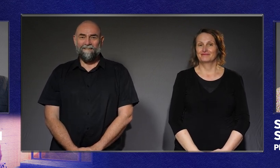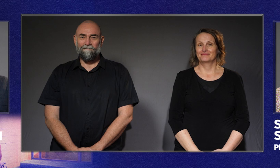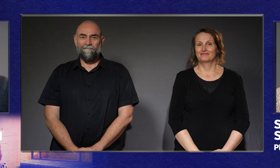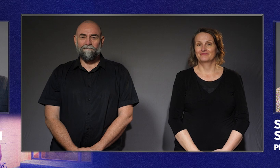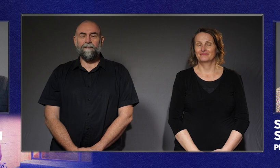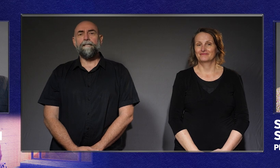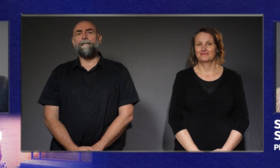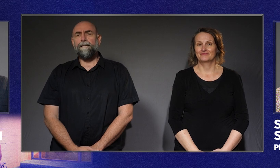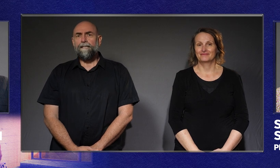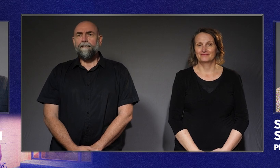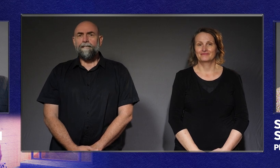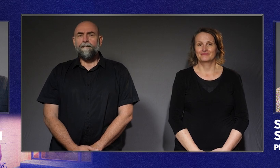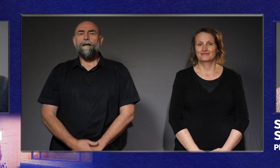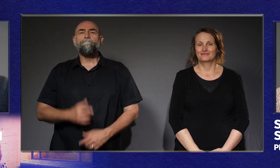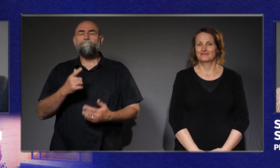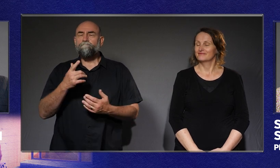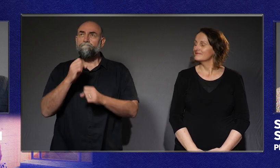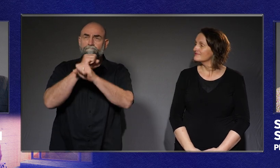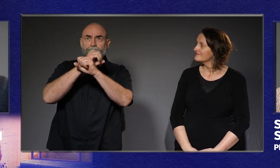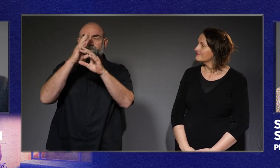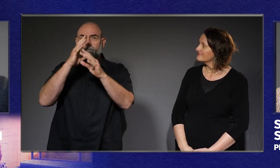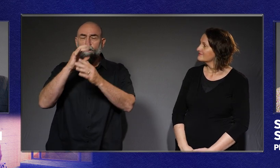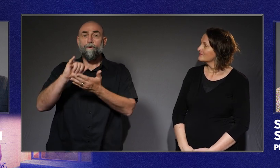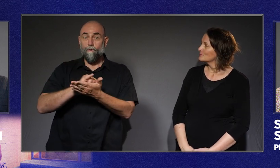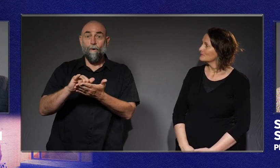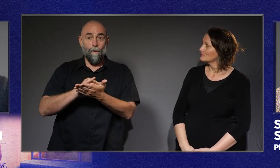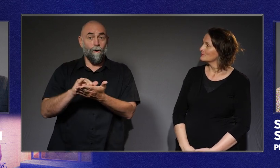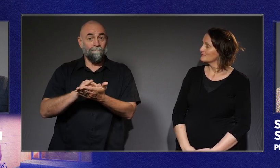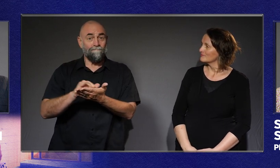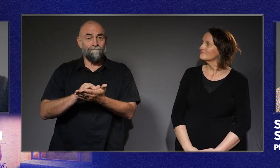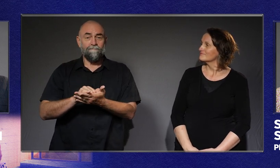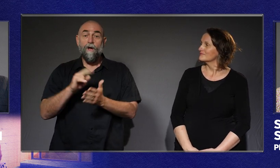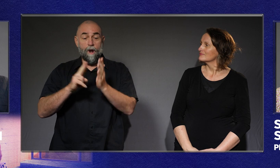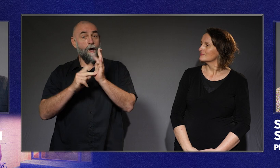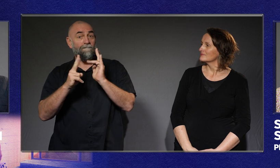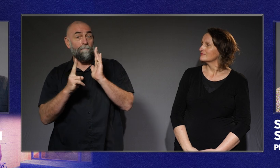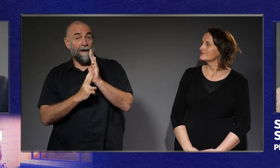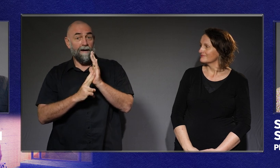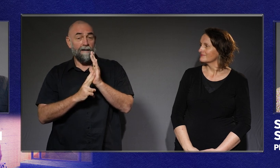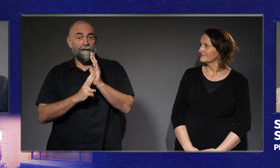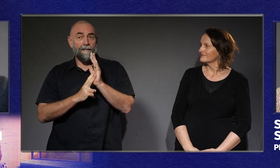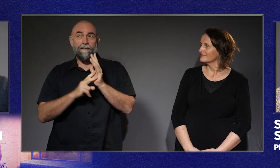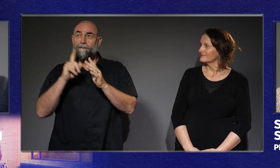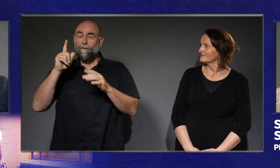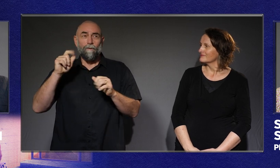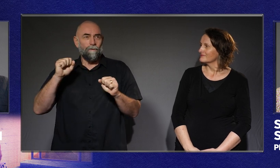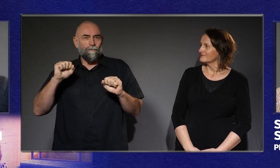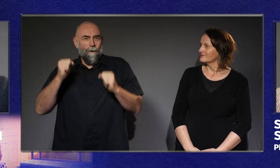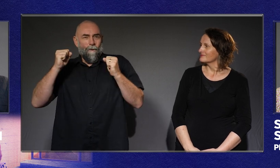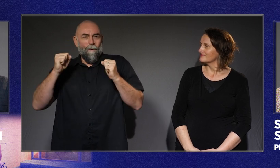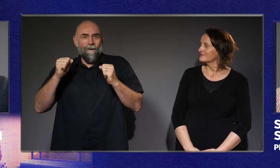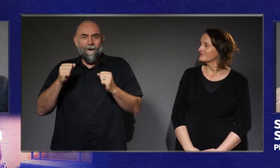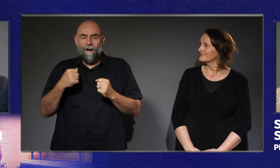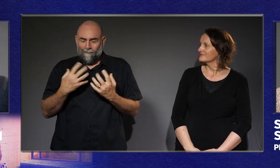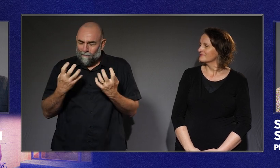Come on, let's go to New York. It's November. The air is crisp. My